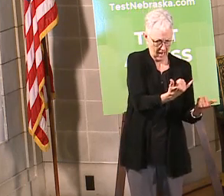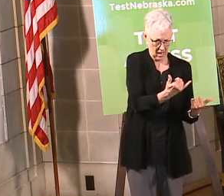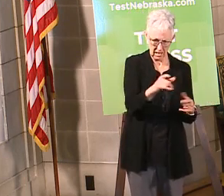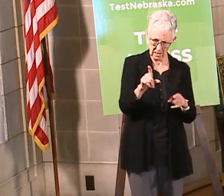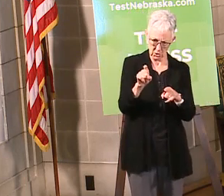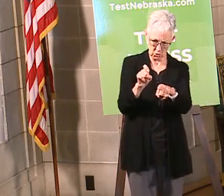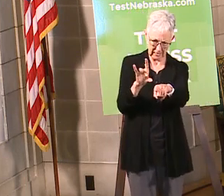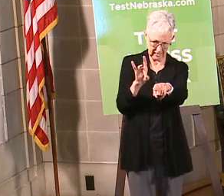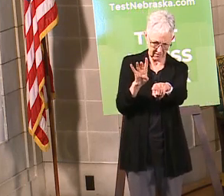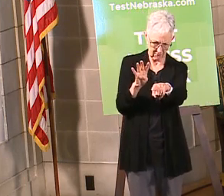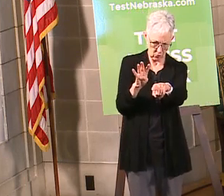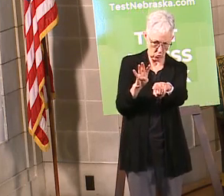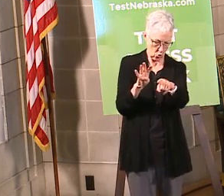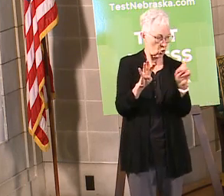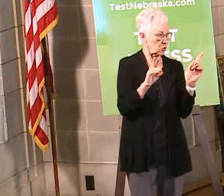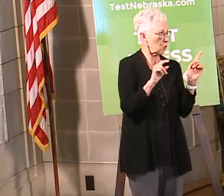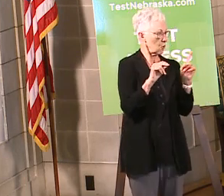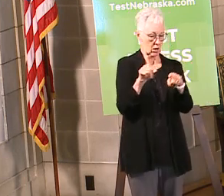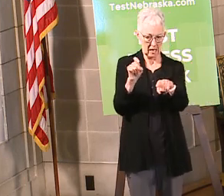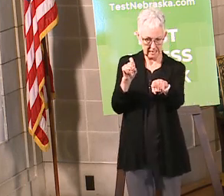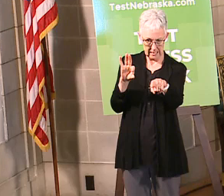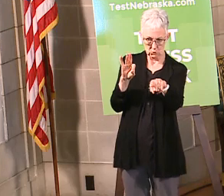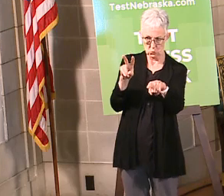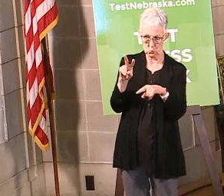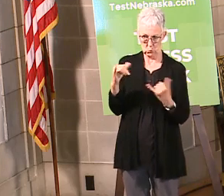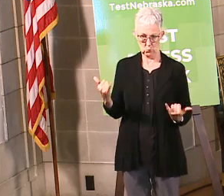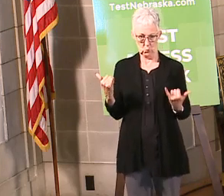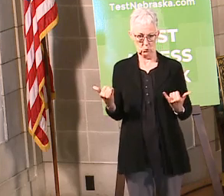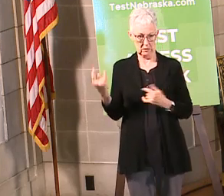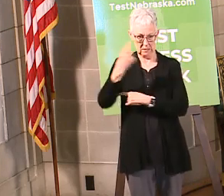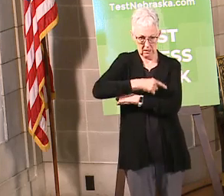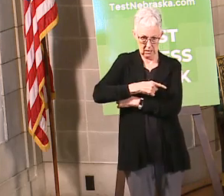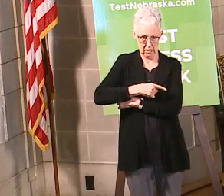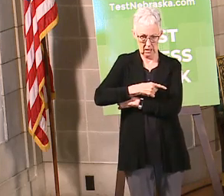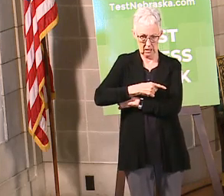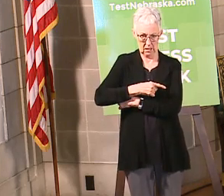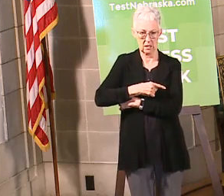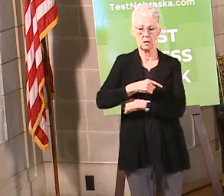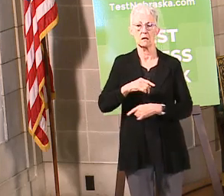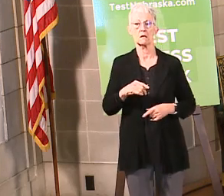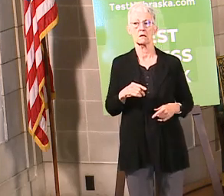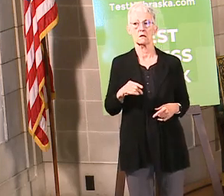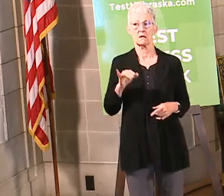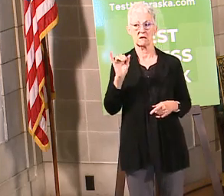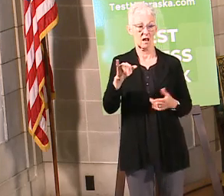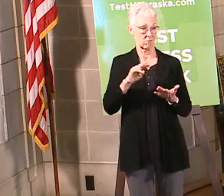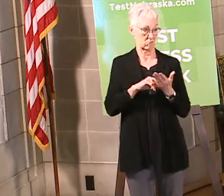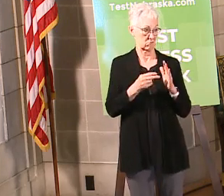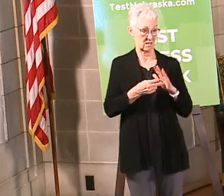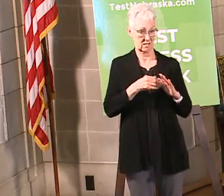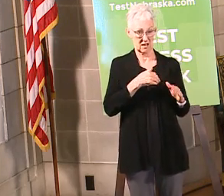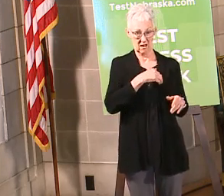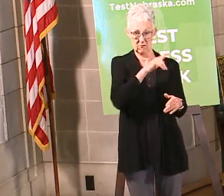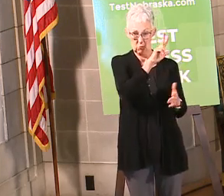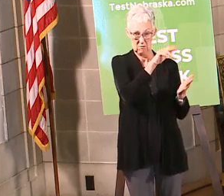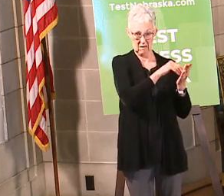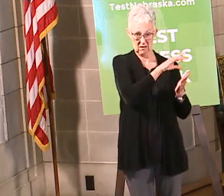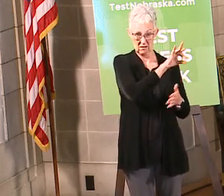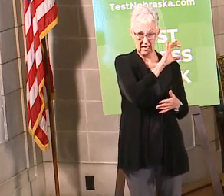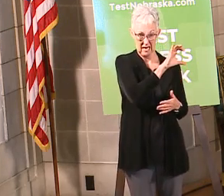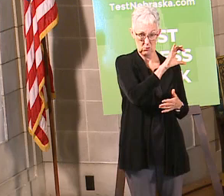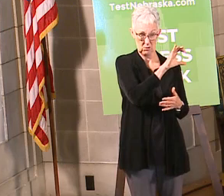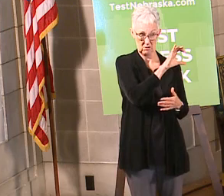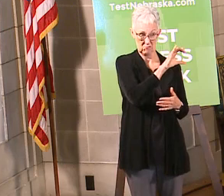Dr. Antone? 192. 192 today. 192 patients in area hospitals out of a total of 3,800-some beds